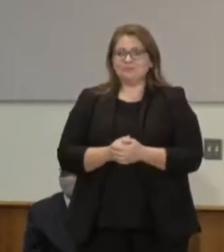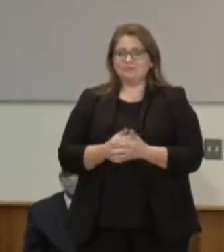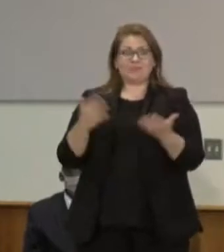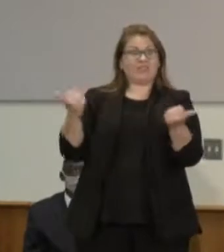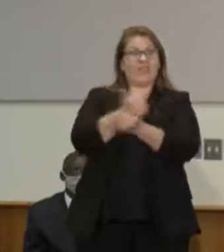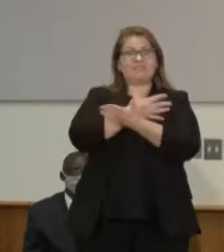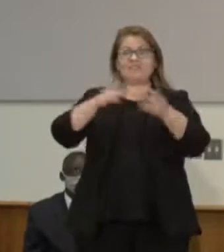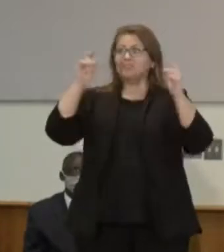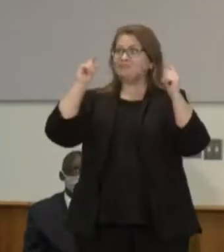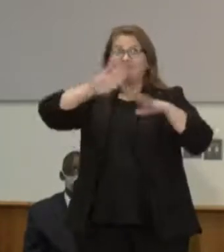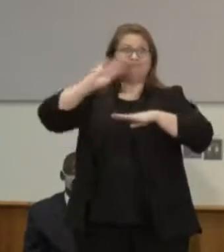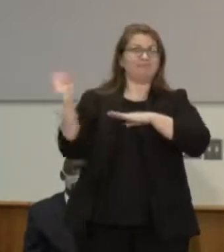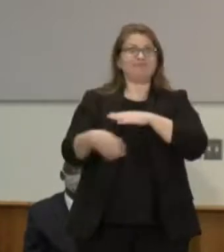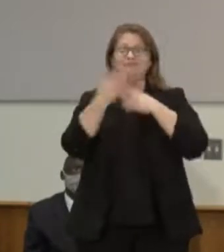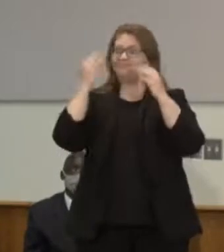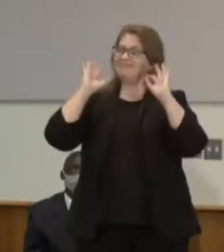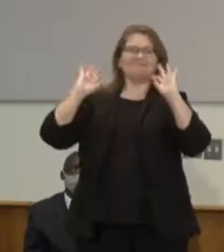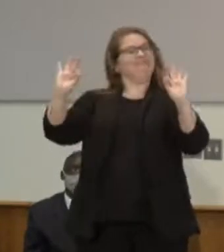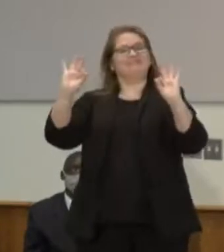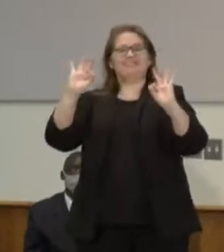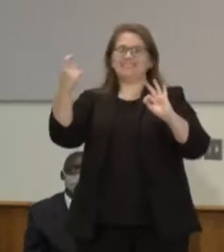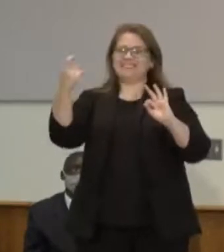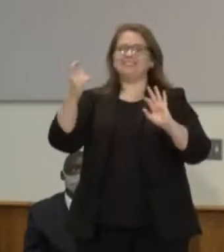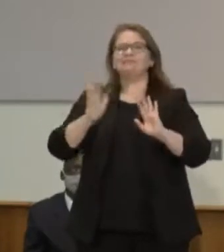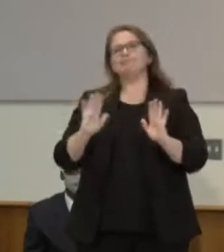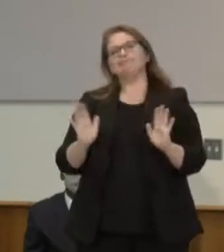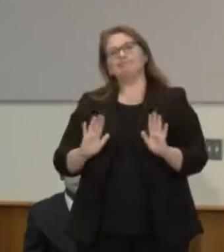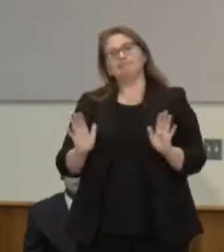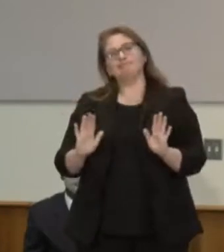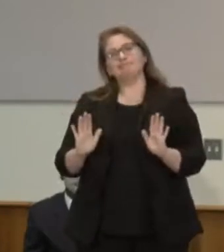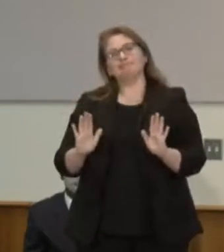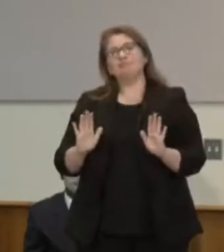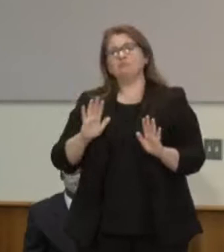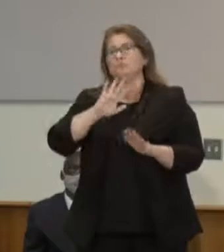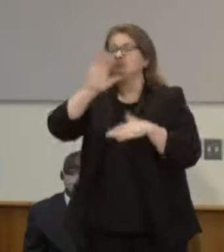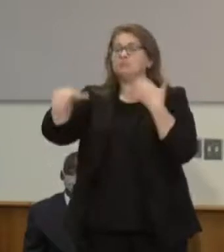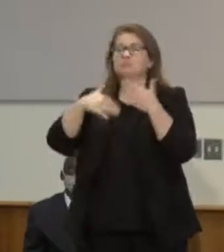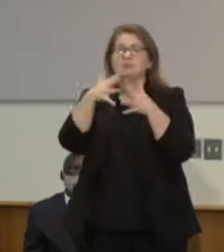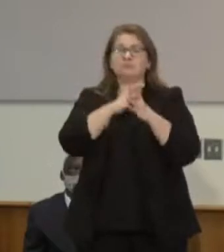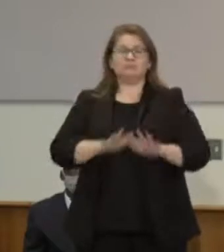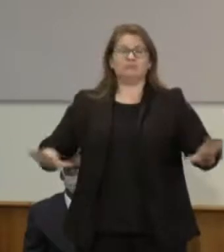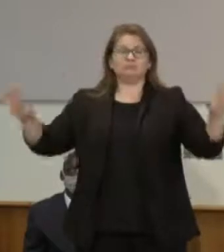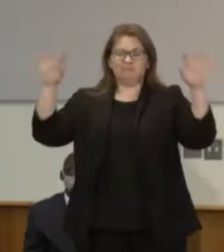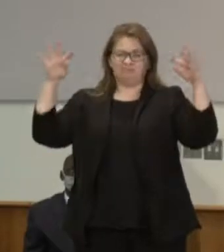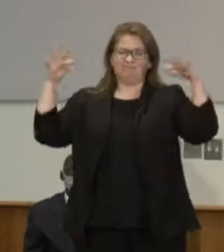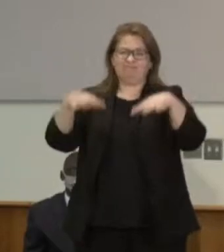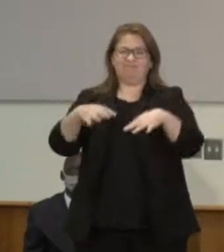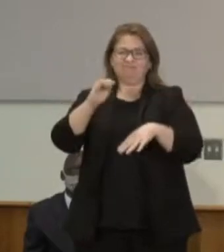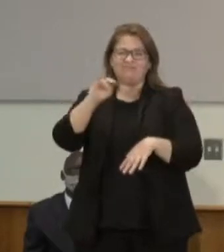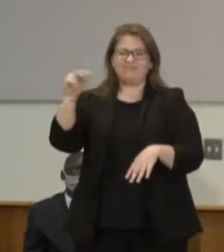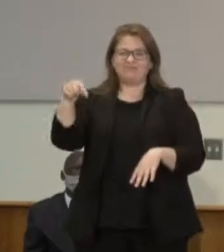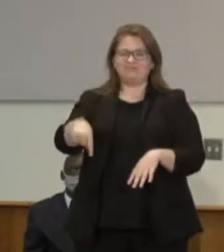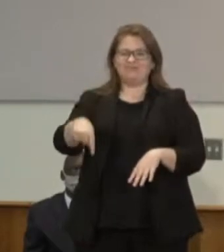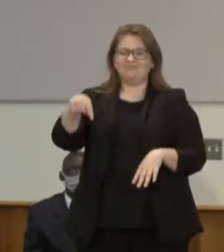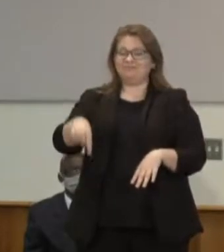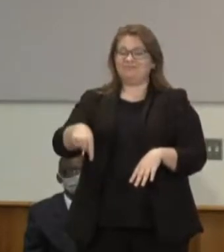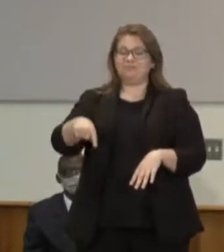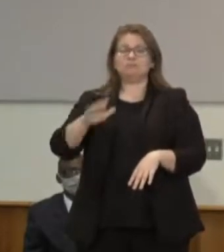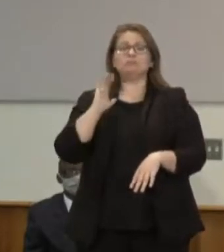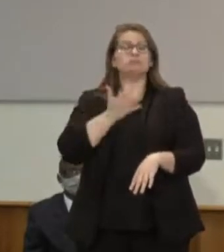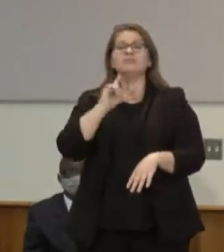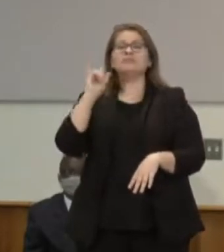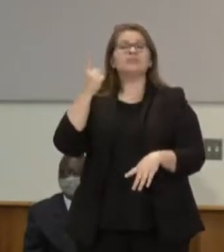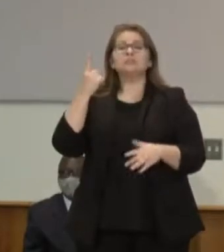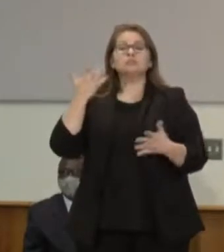but Minnesota and America is watching to see what our first step will be. We have the opportunity to set the bar high